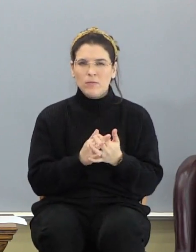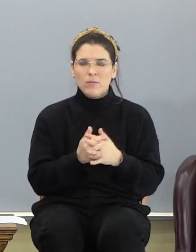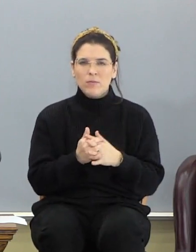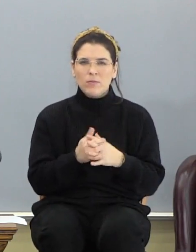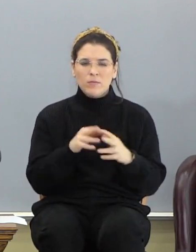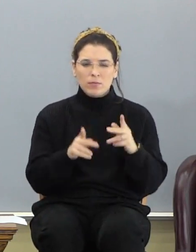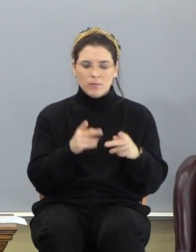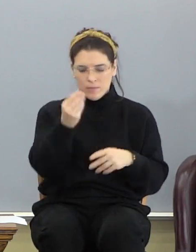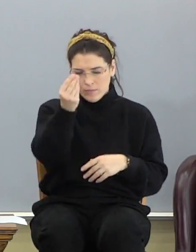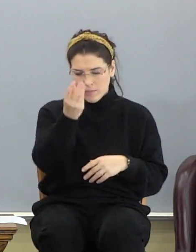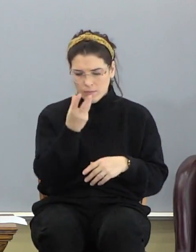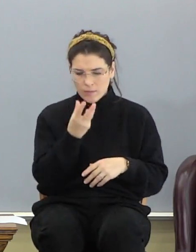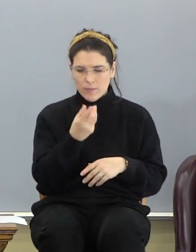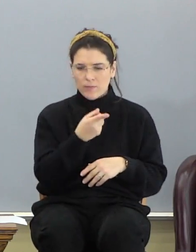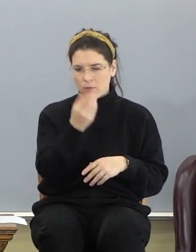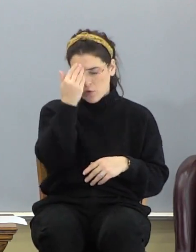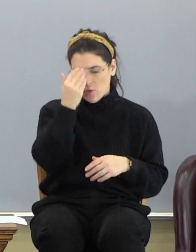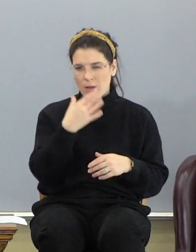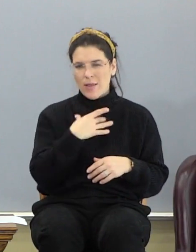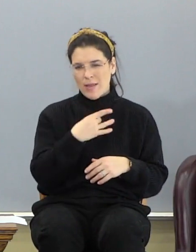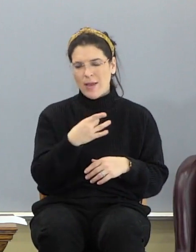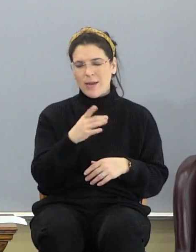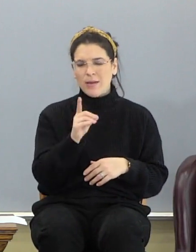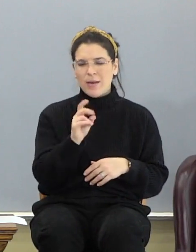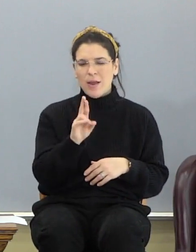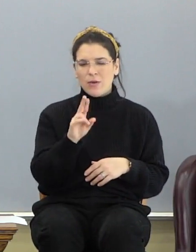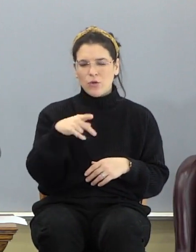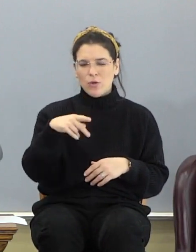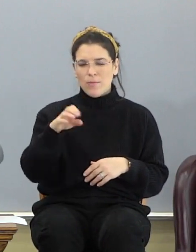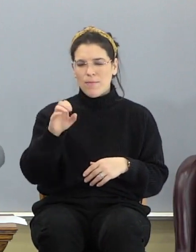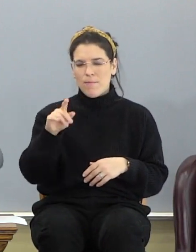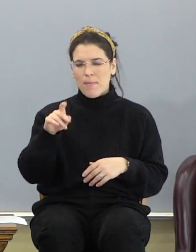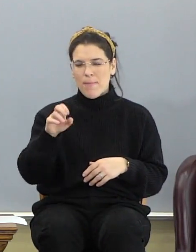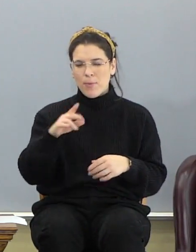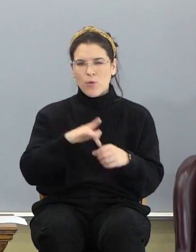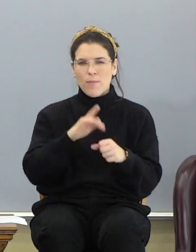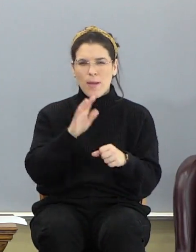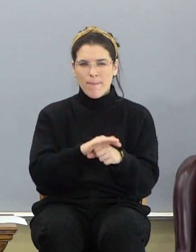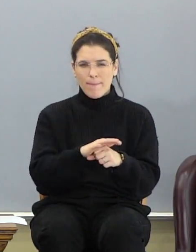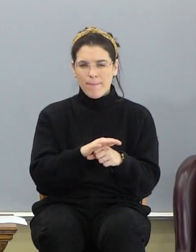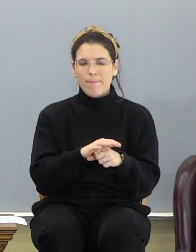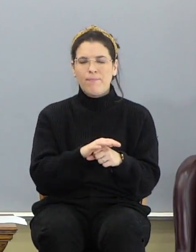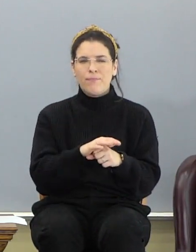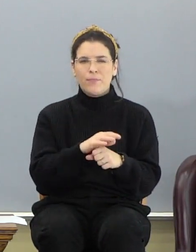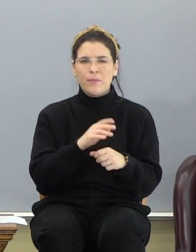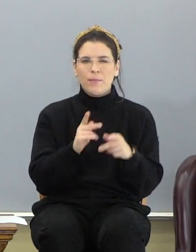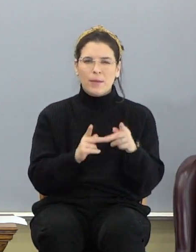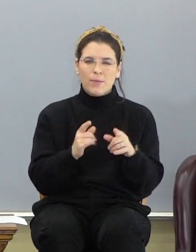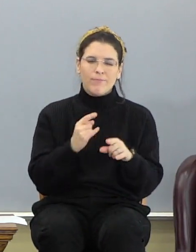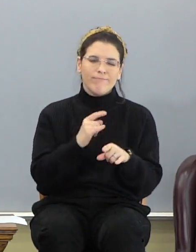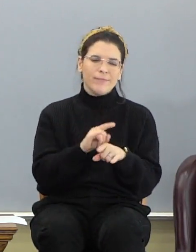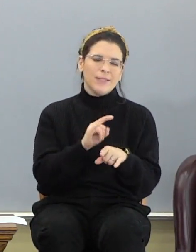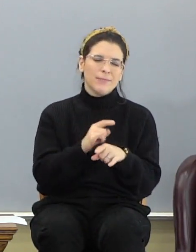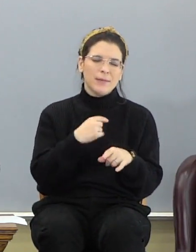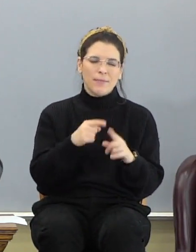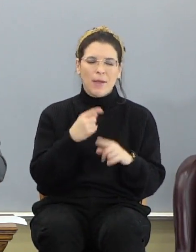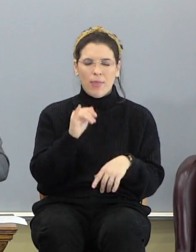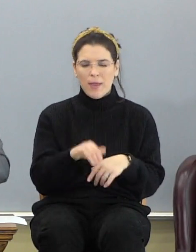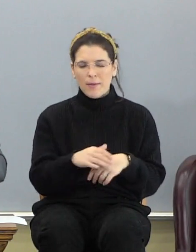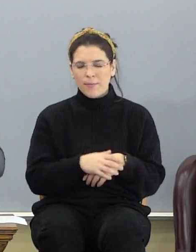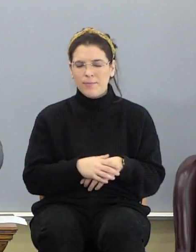People tell me, you you guys know I like Dr. Pepper. And people tease me about that. And down south,